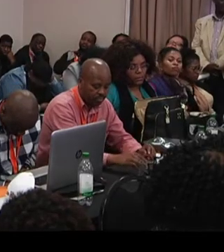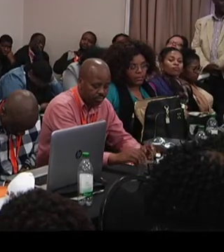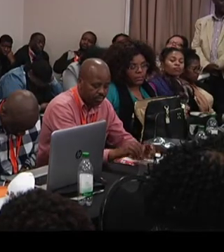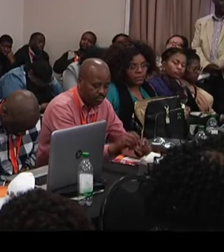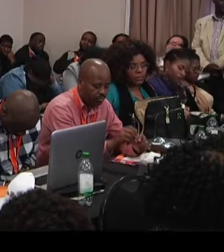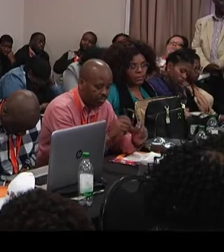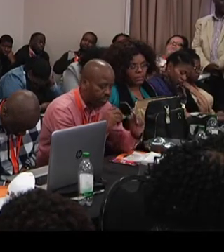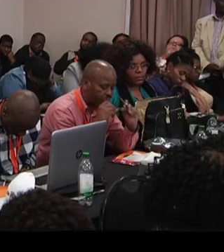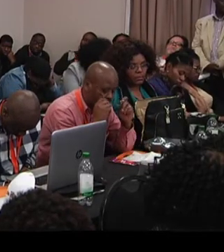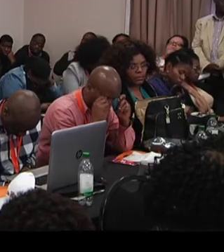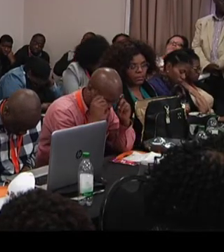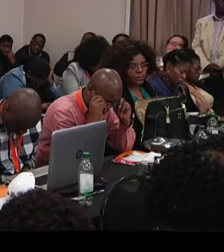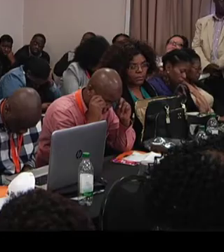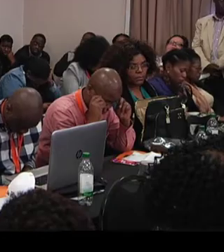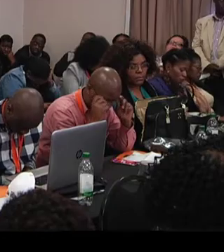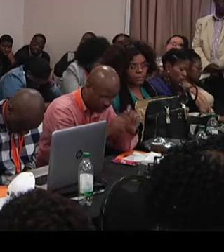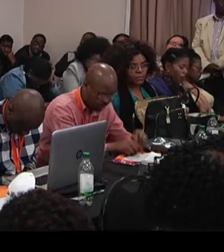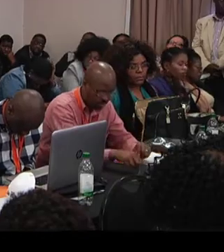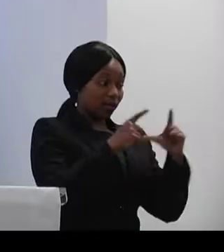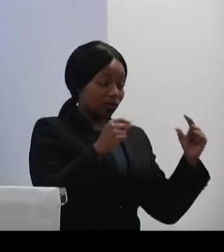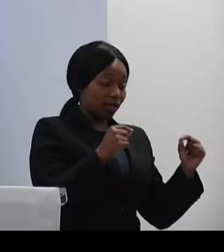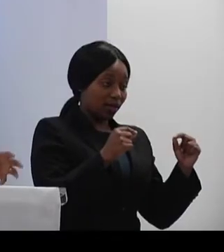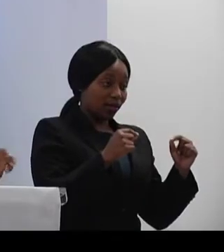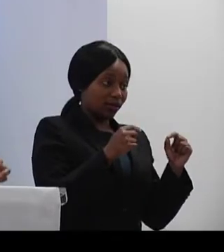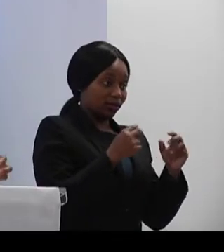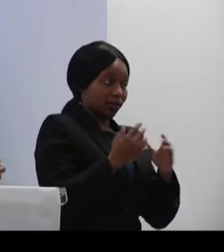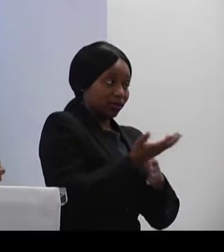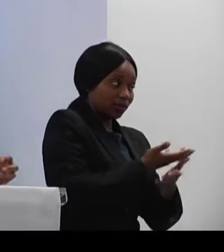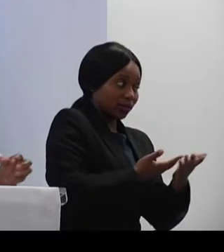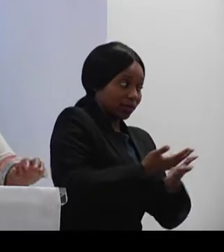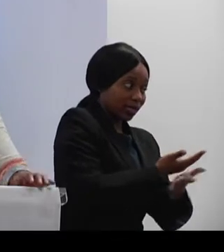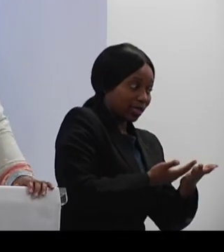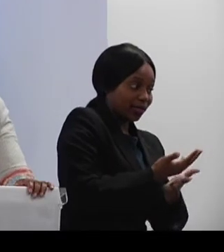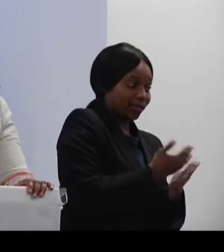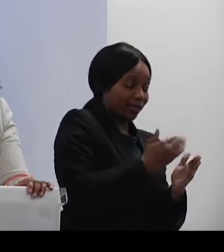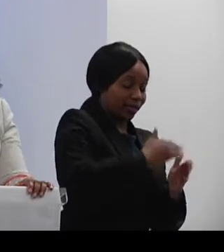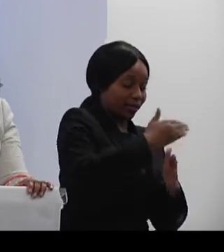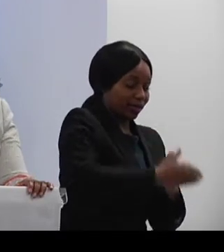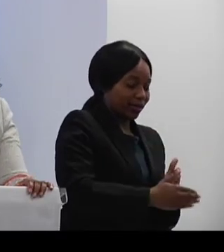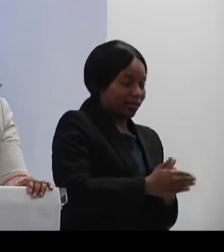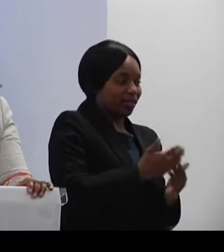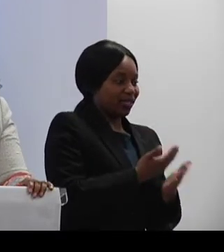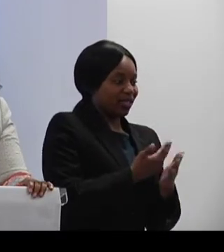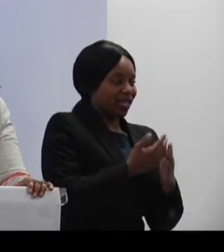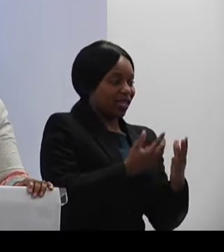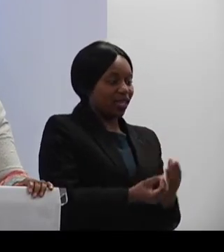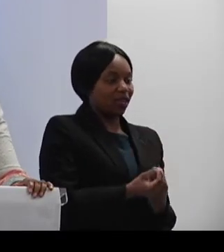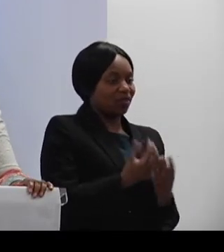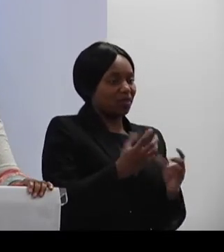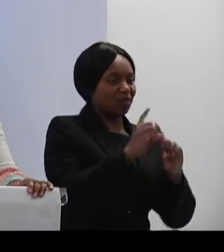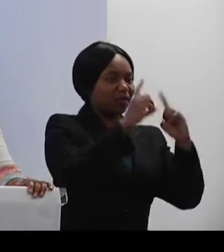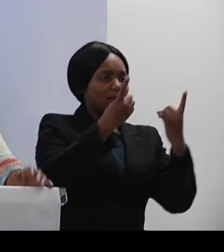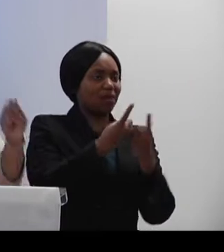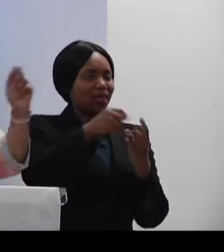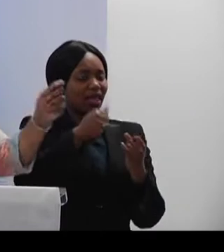So that at the end of the day, we do not have an extension of a government, but we have